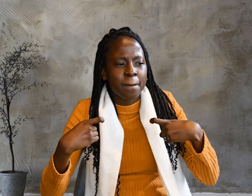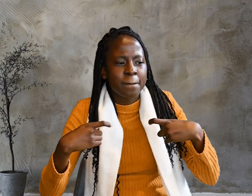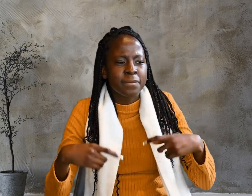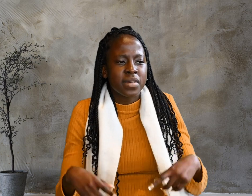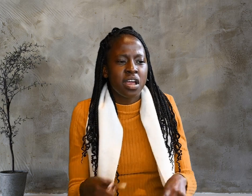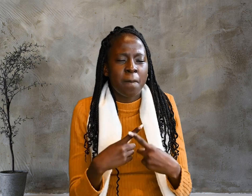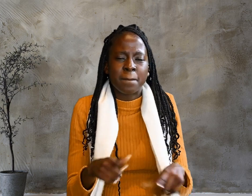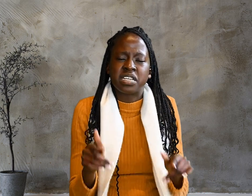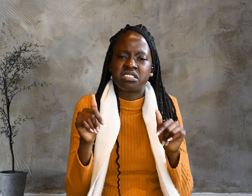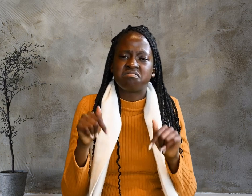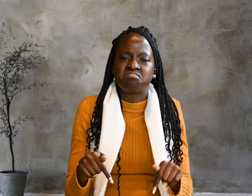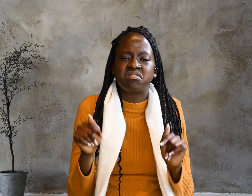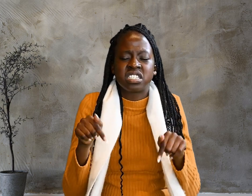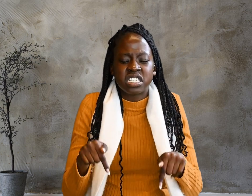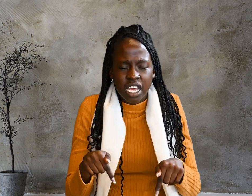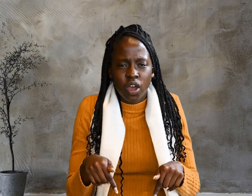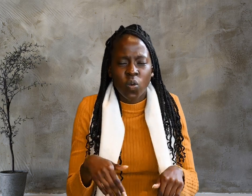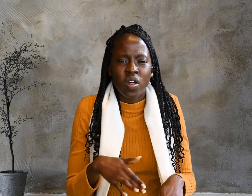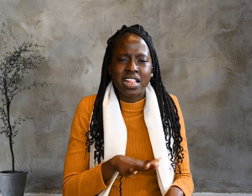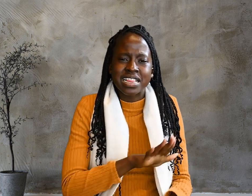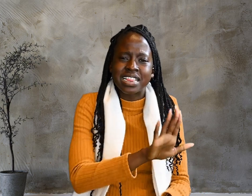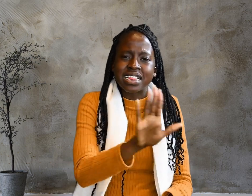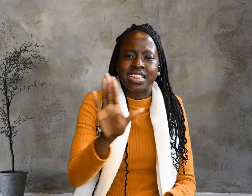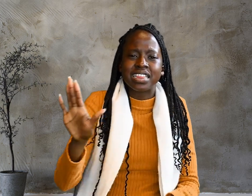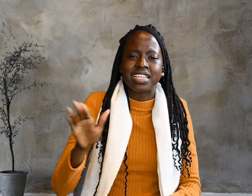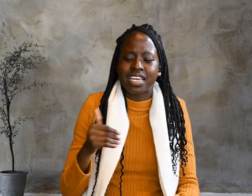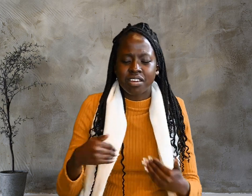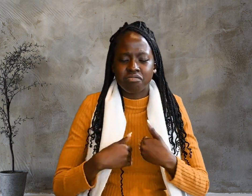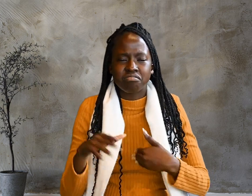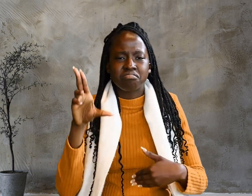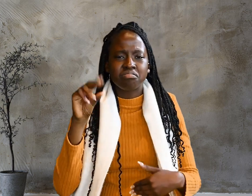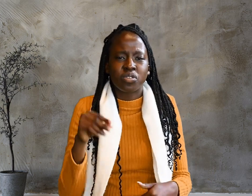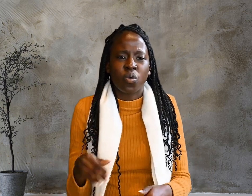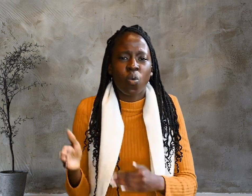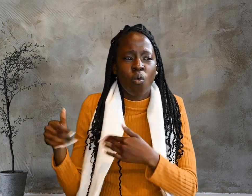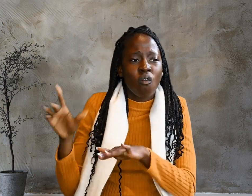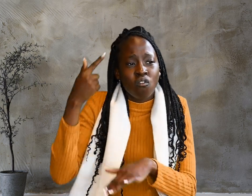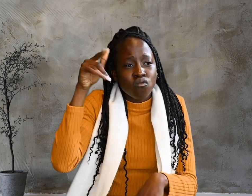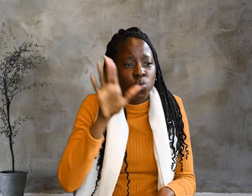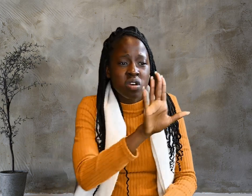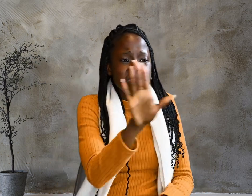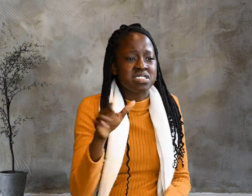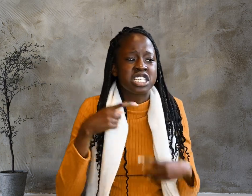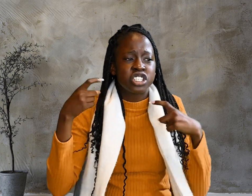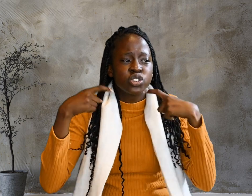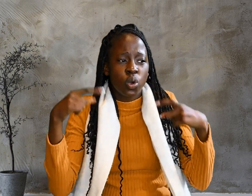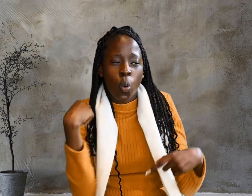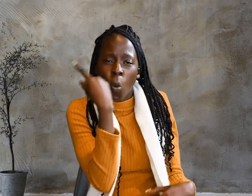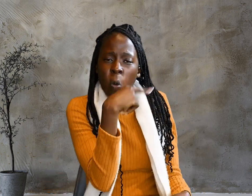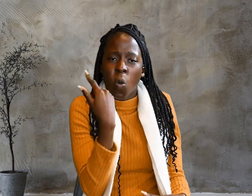excuse for their sin. Whoever hates me hates my father as well.